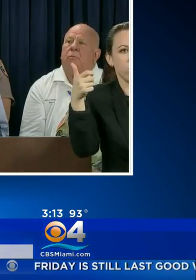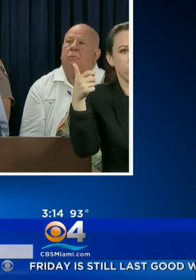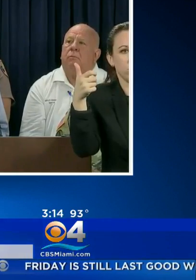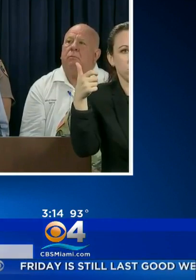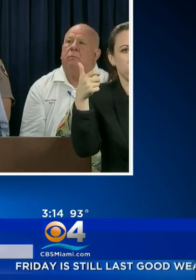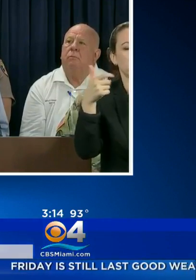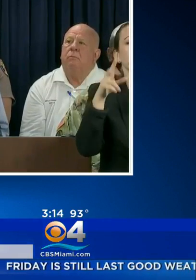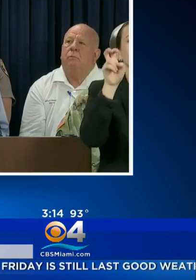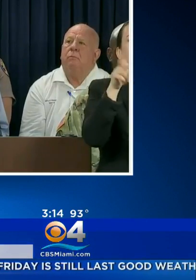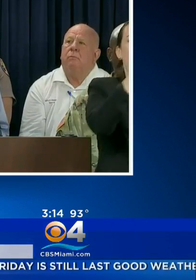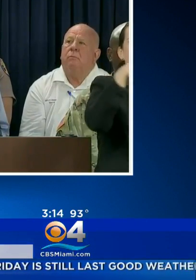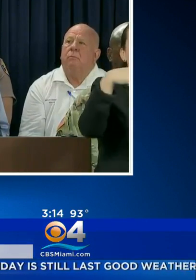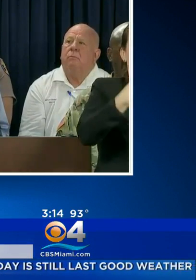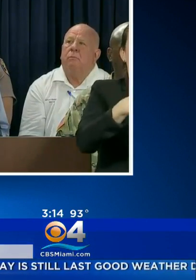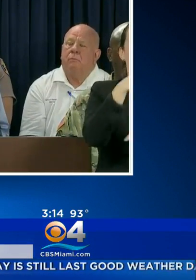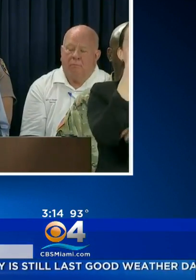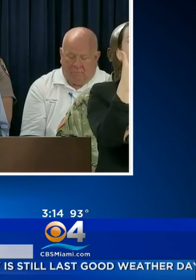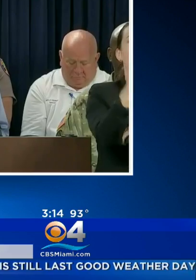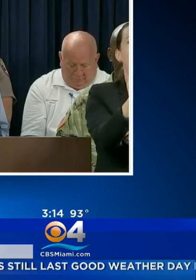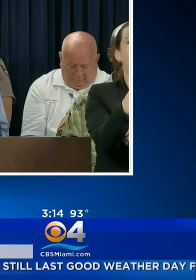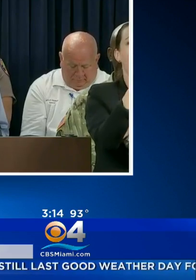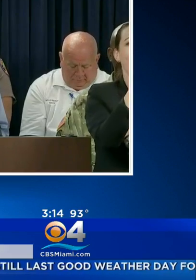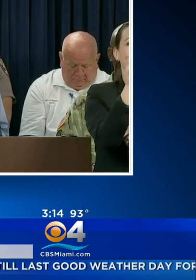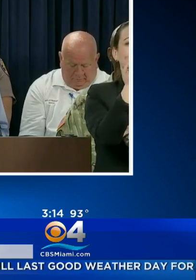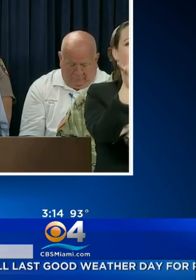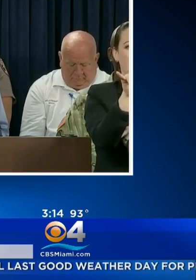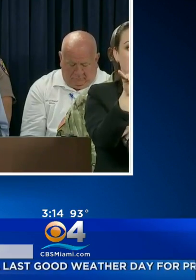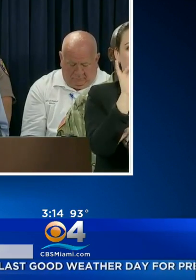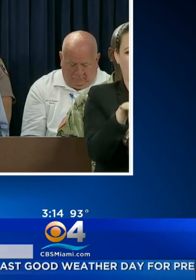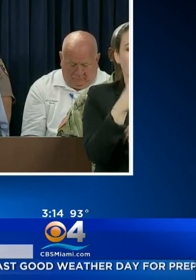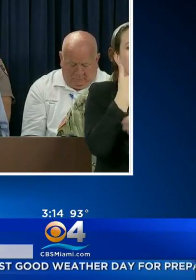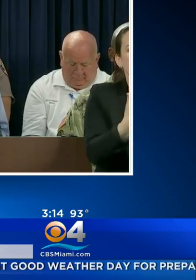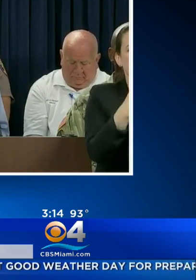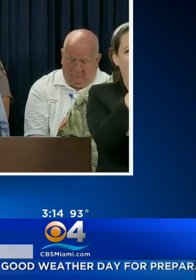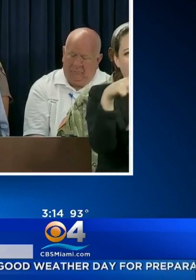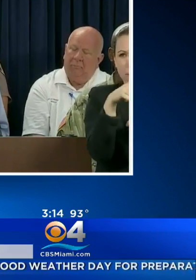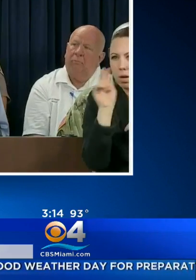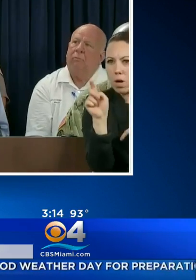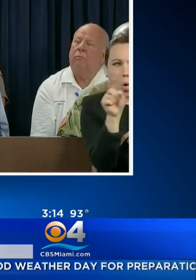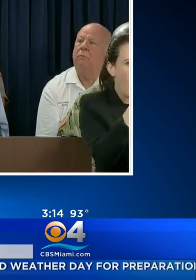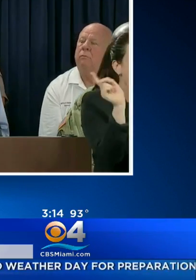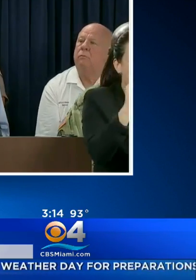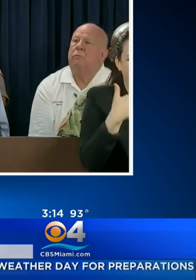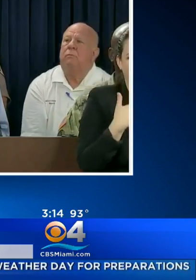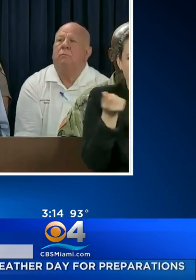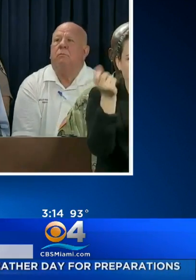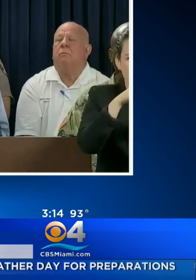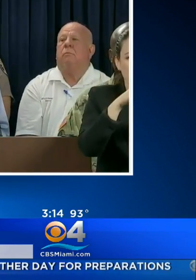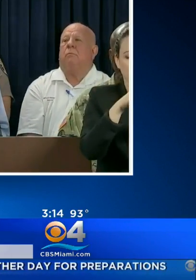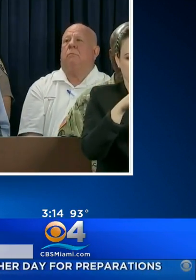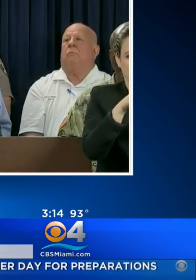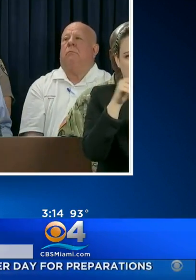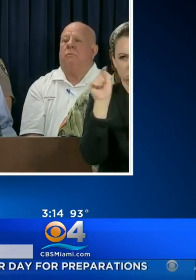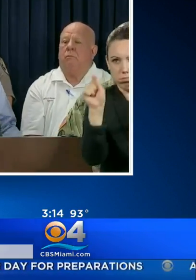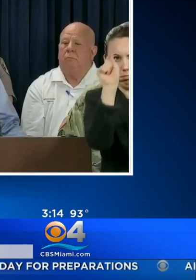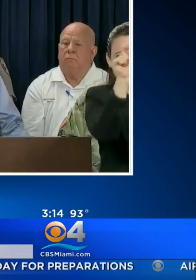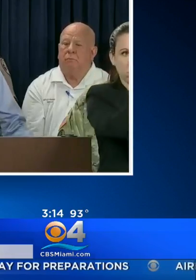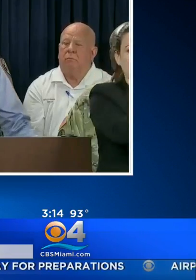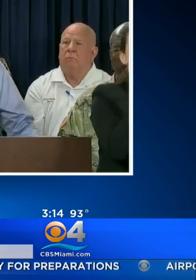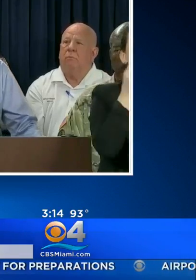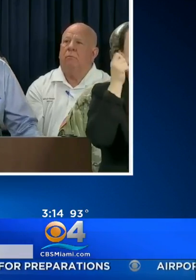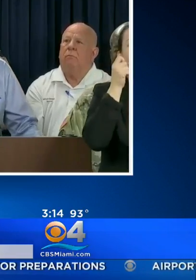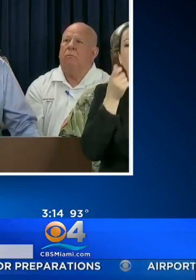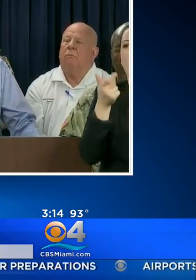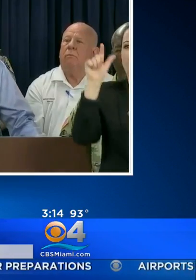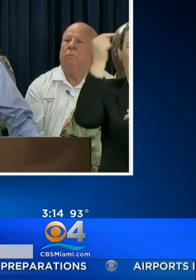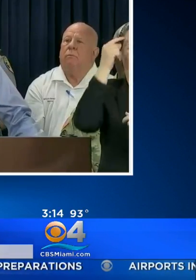GO BUDDY APP IS A GREAT RESOURCE TO FIND OPEN STATIONS WITH FUEL. THE GO BUDDY APP. YESTERDAY I ASKED THE GOVERNORS